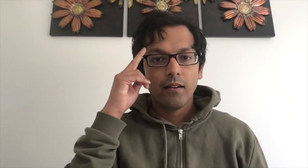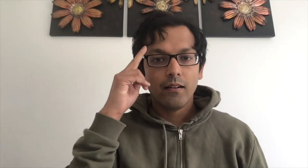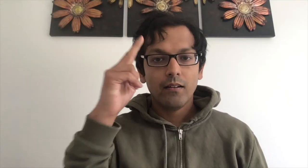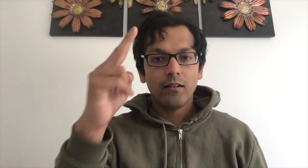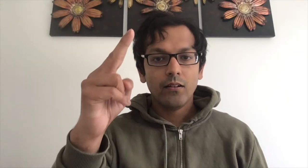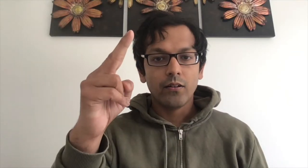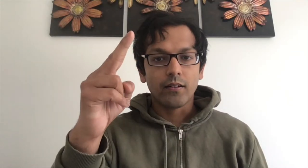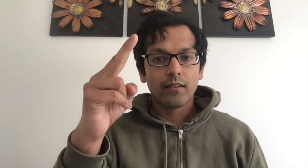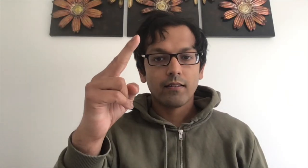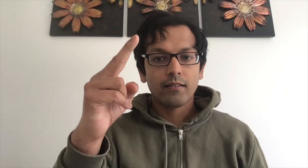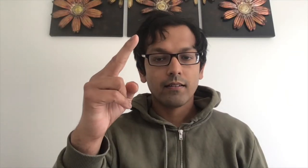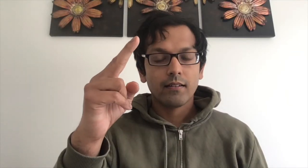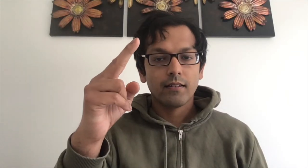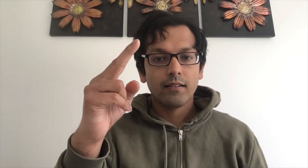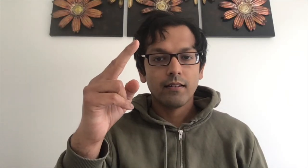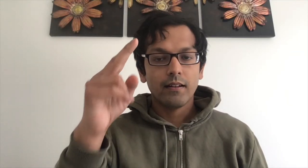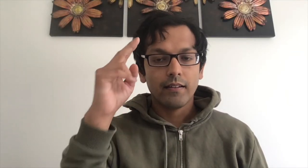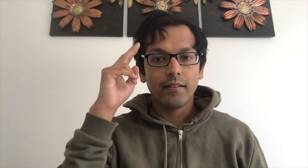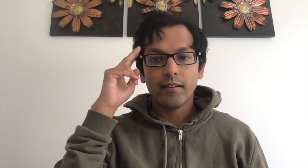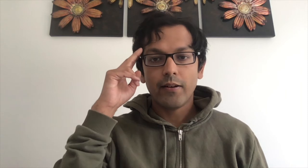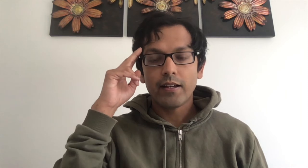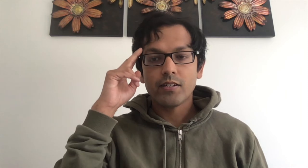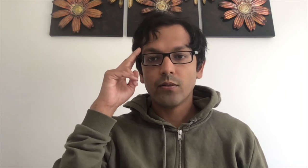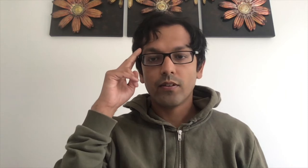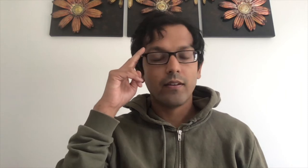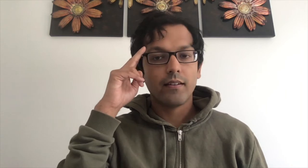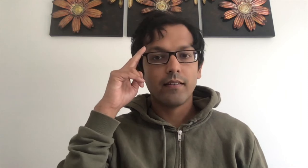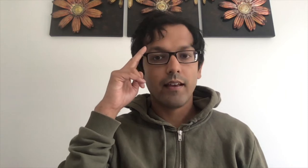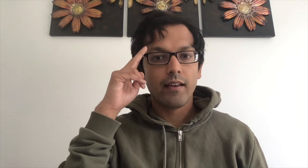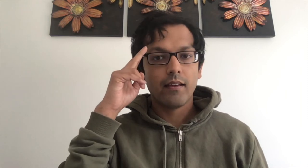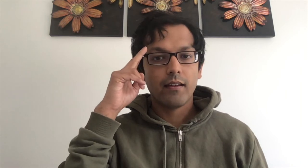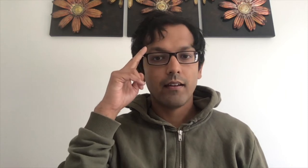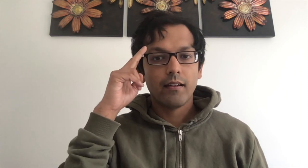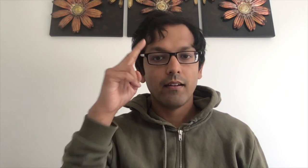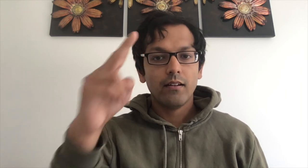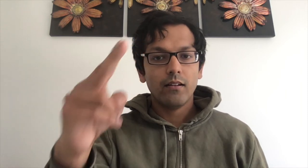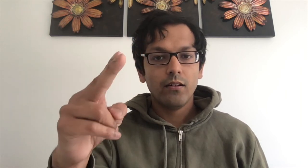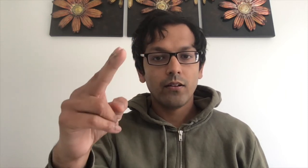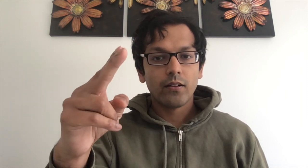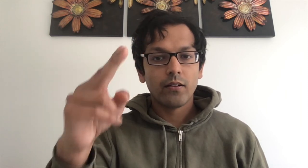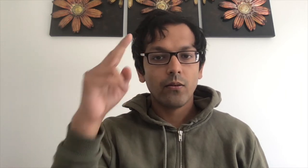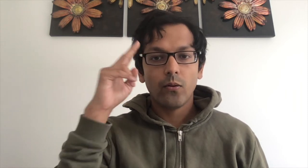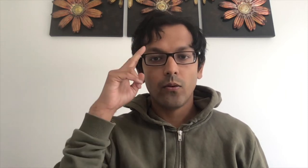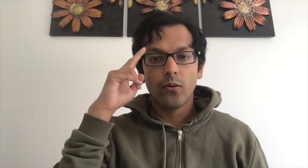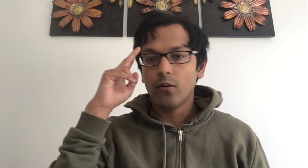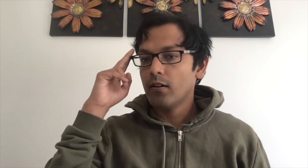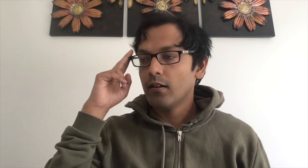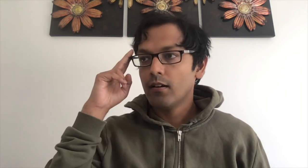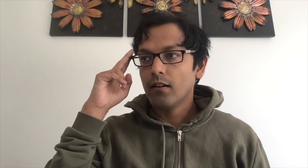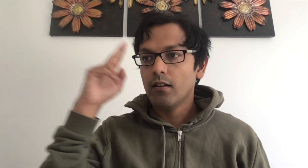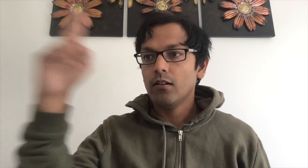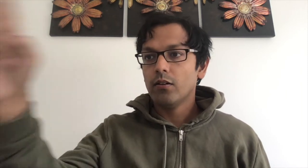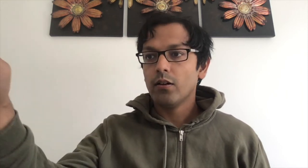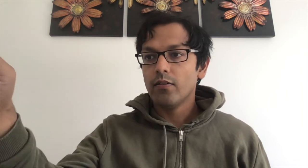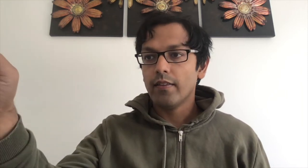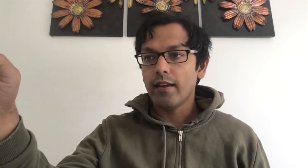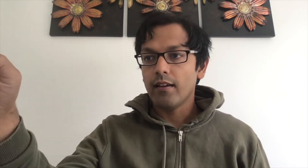Look, this is directional so you can say look or look over there,